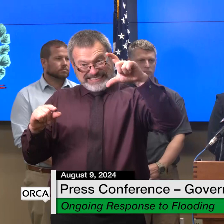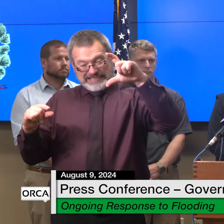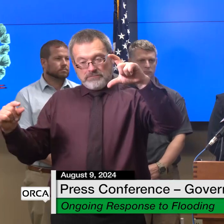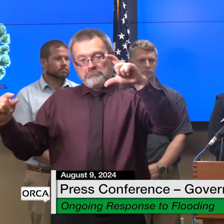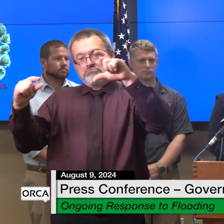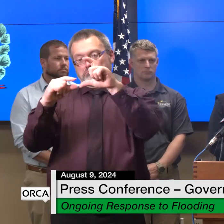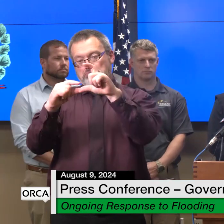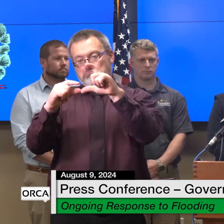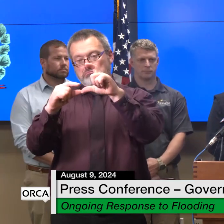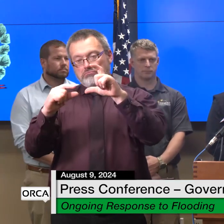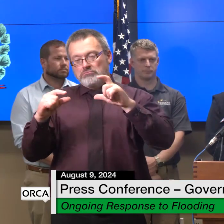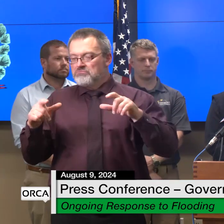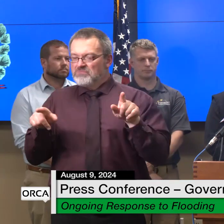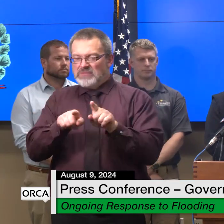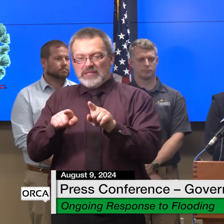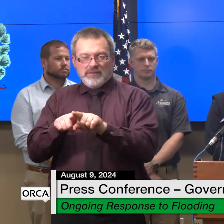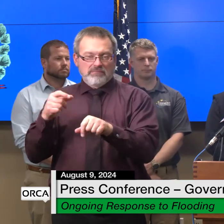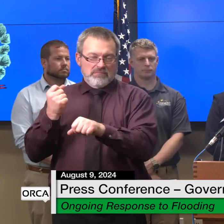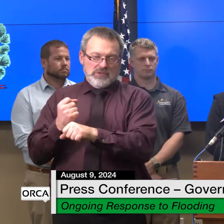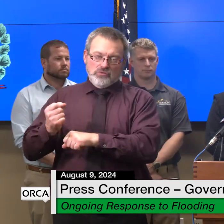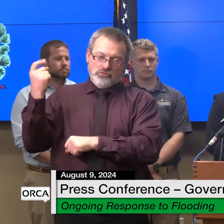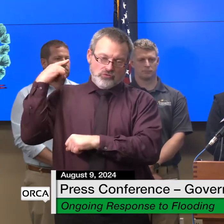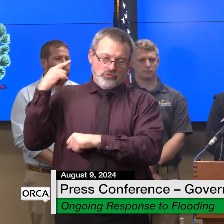central vermont economic development corporation